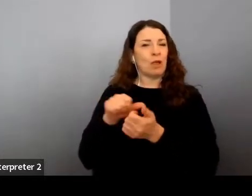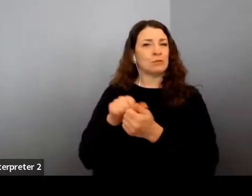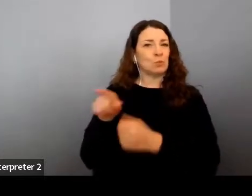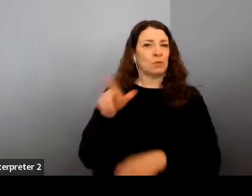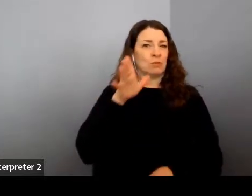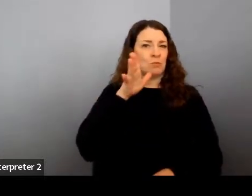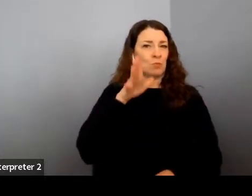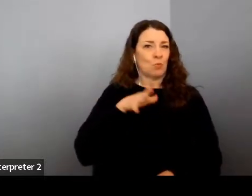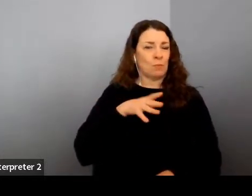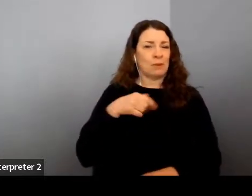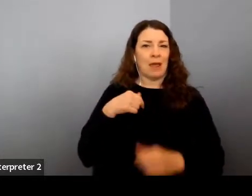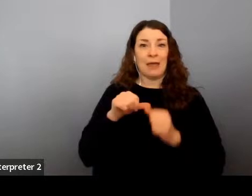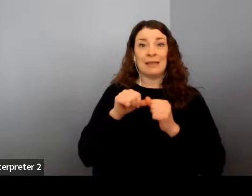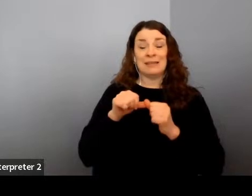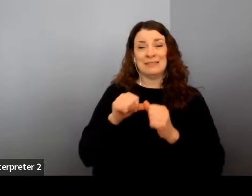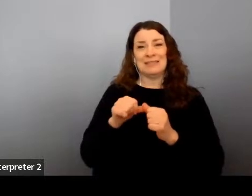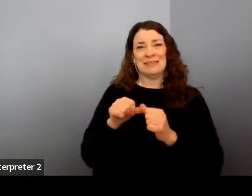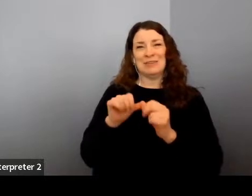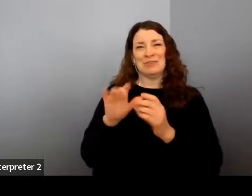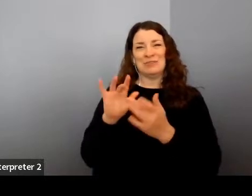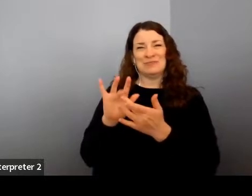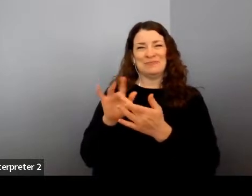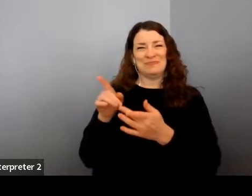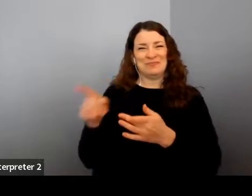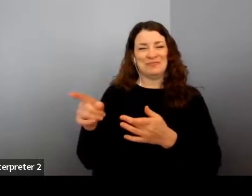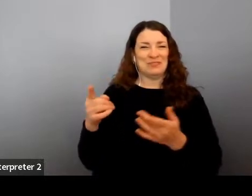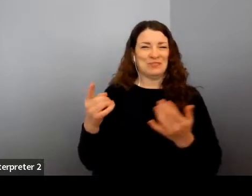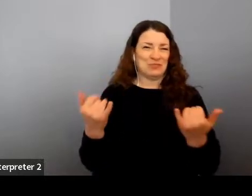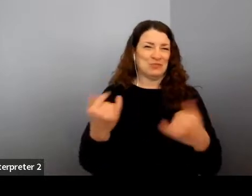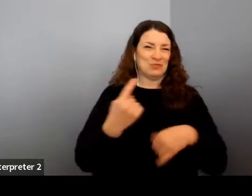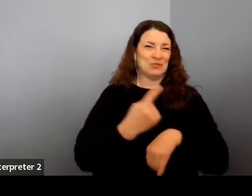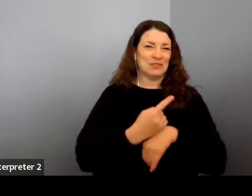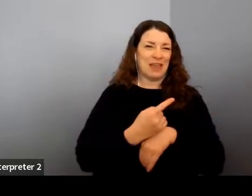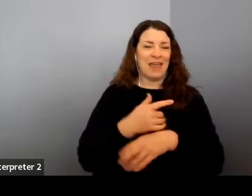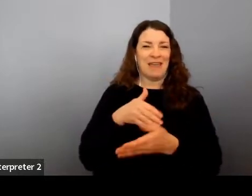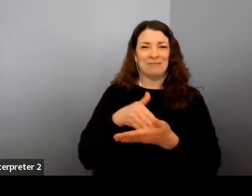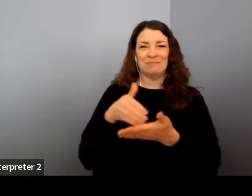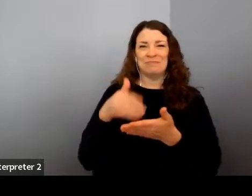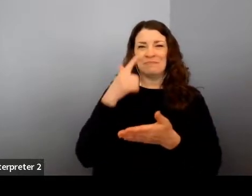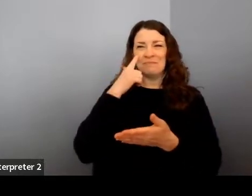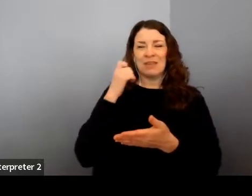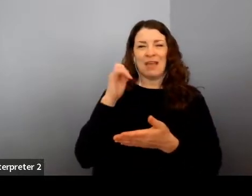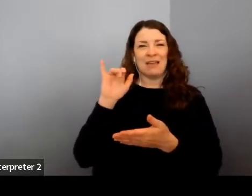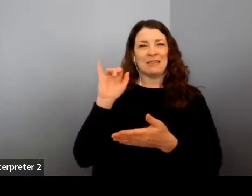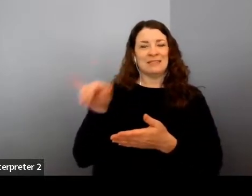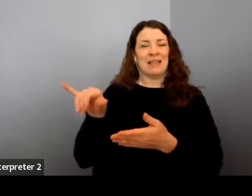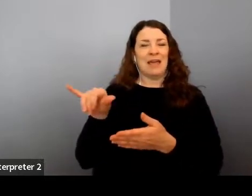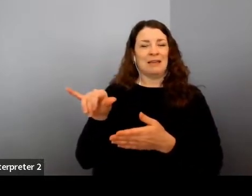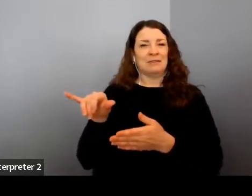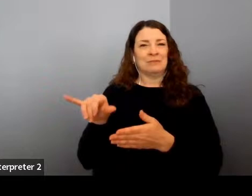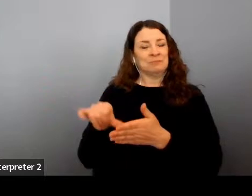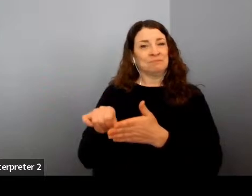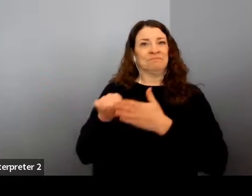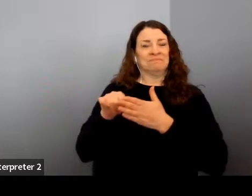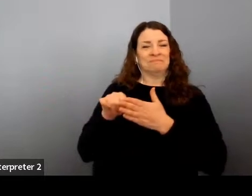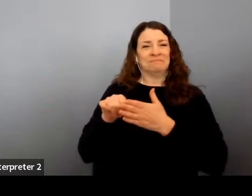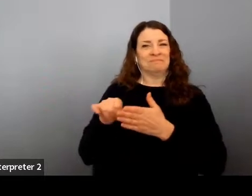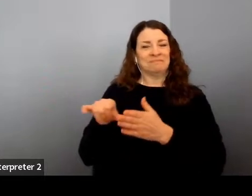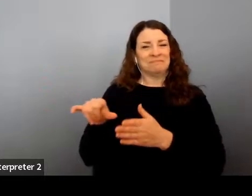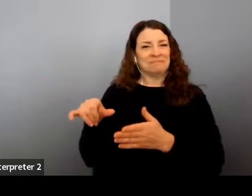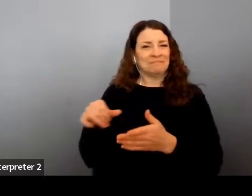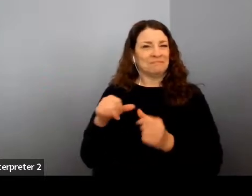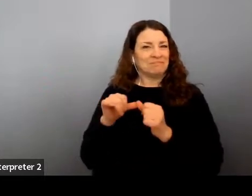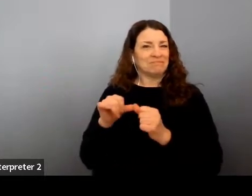continue to speak to her to this day with frequency, because that it just made an impression on me and it made her stand out because she was prepared. She had